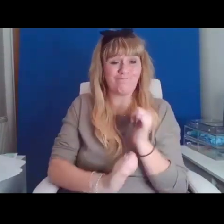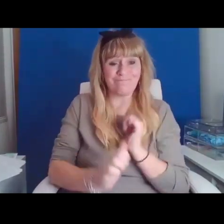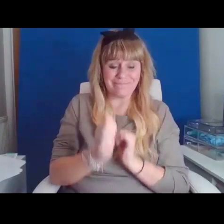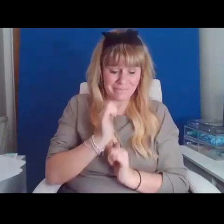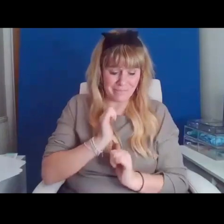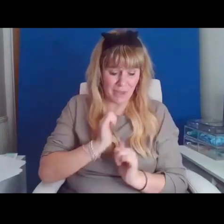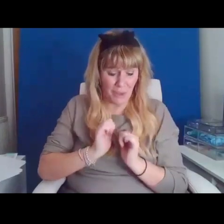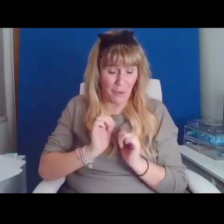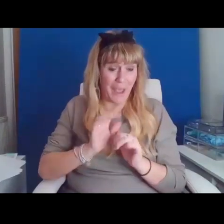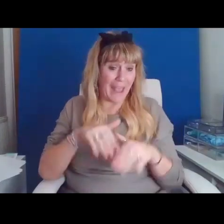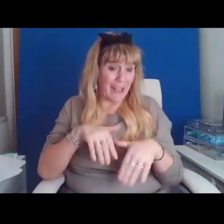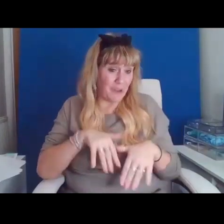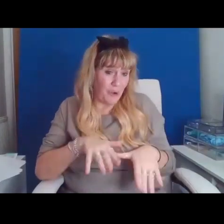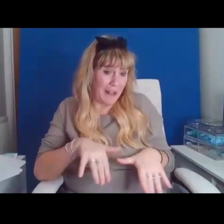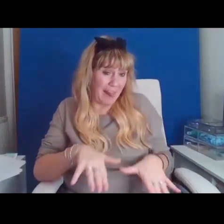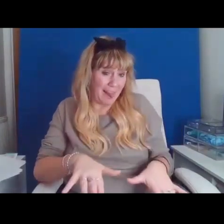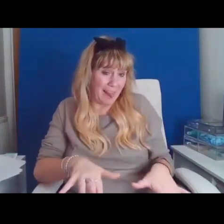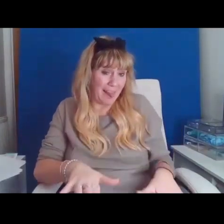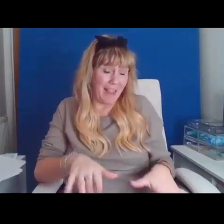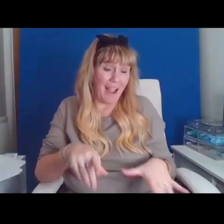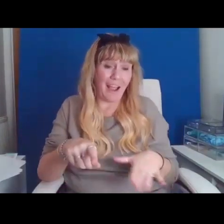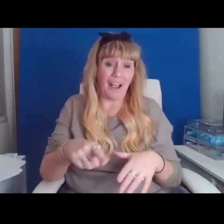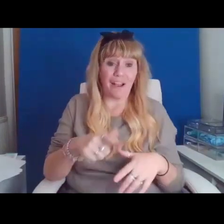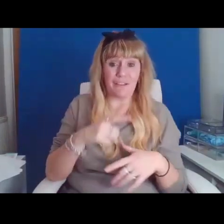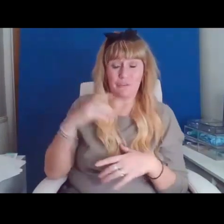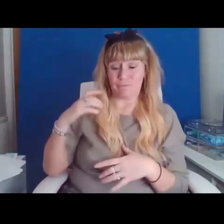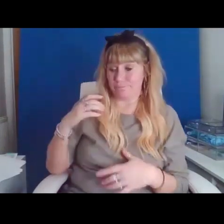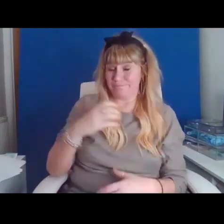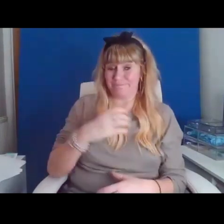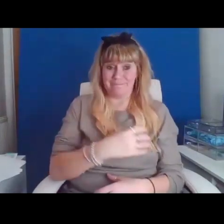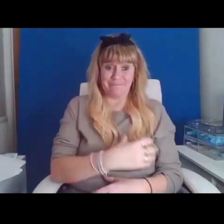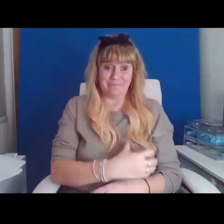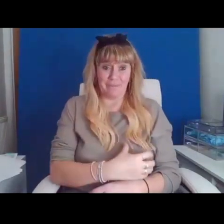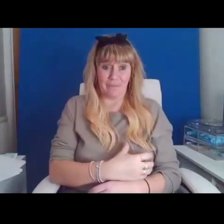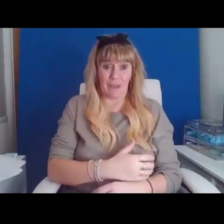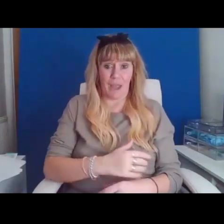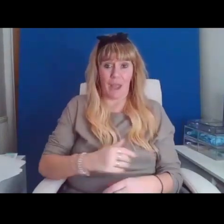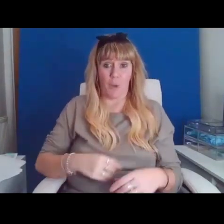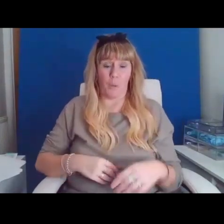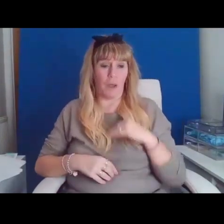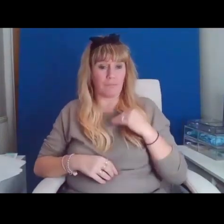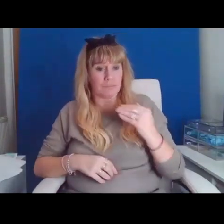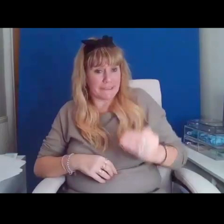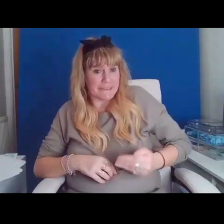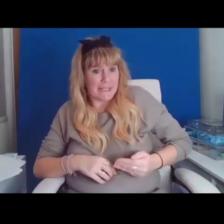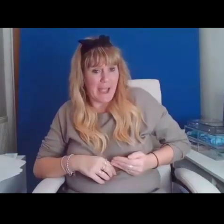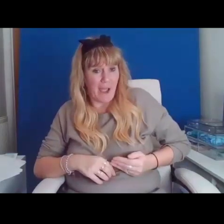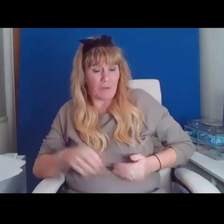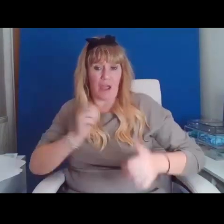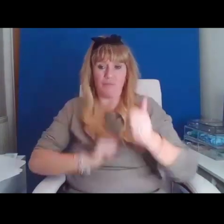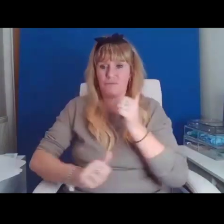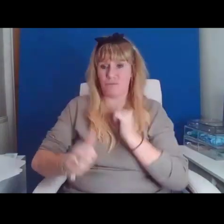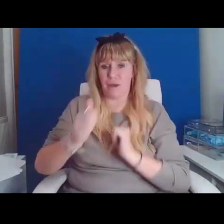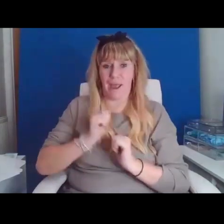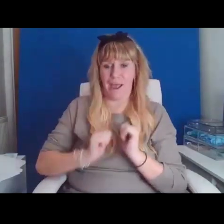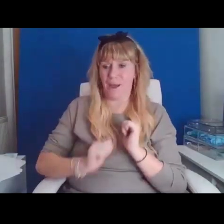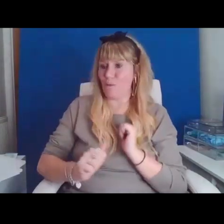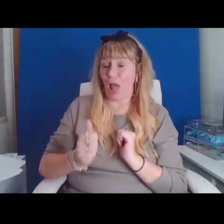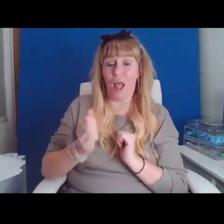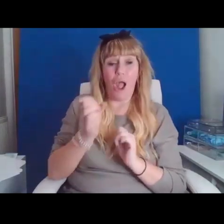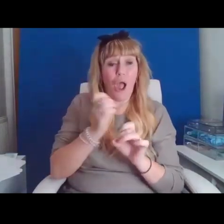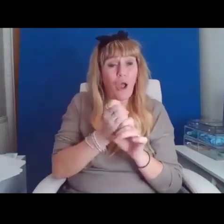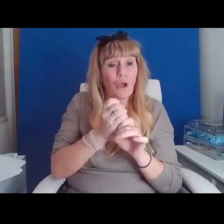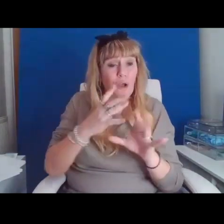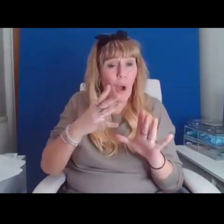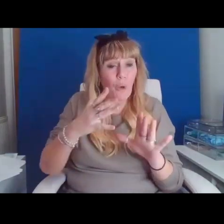kilt, stole draped over one shoulder, one breast out and proud, golden sparkles and pineapple